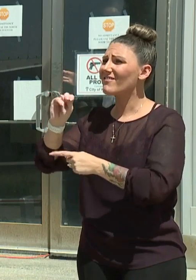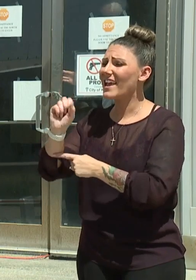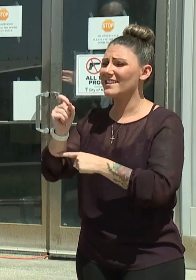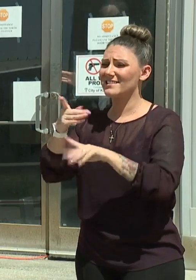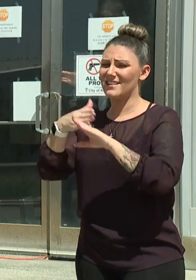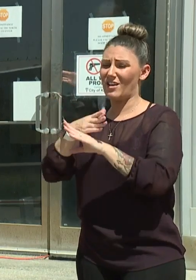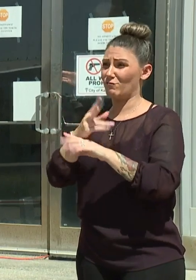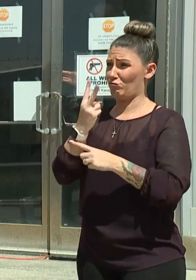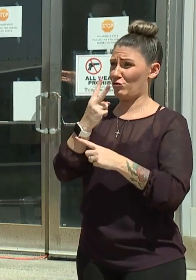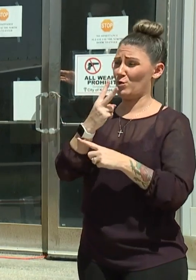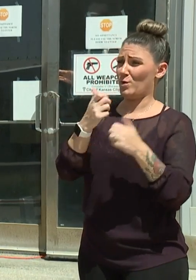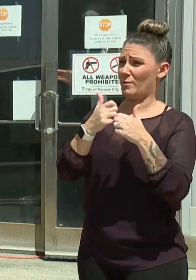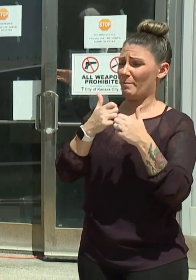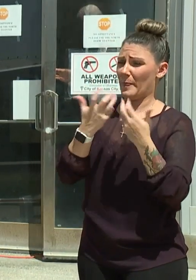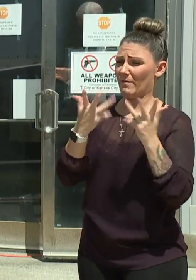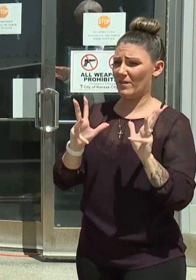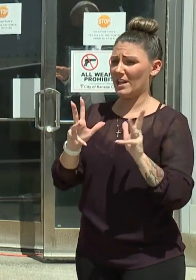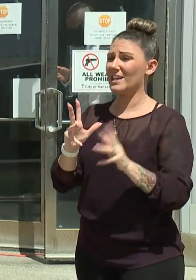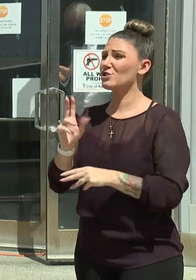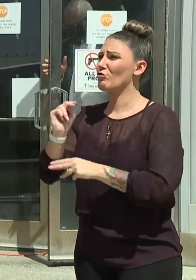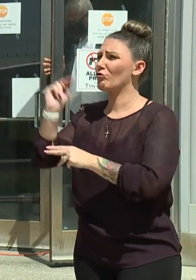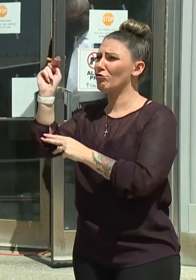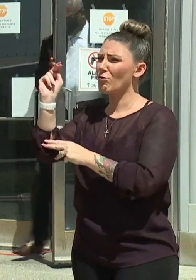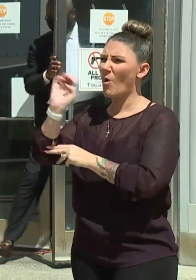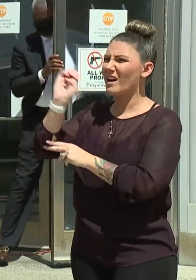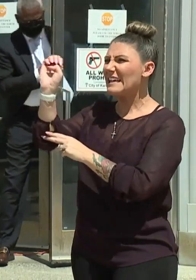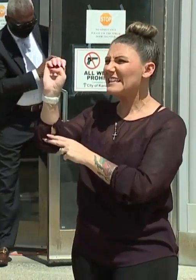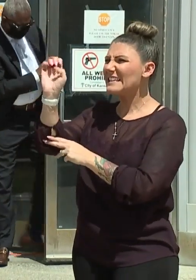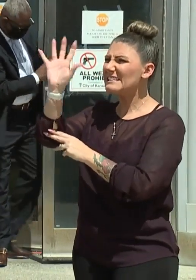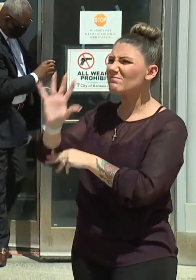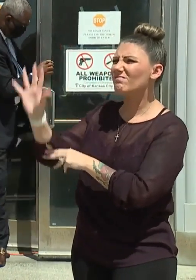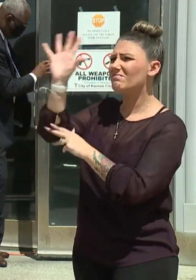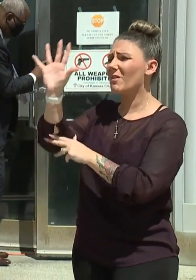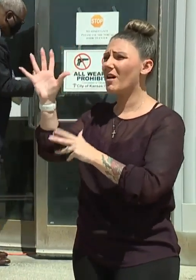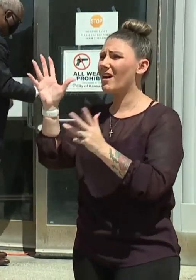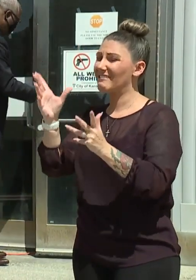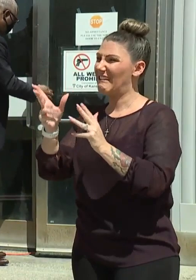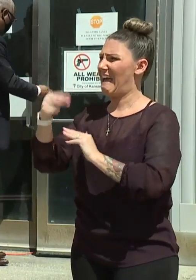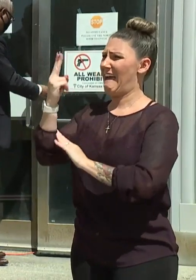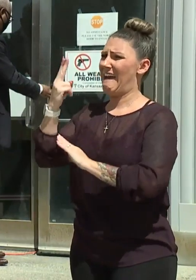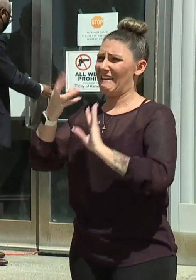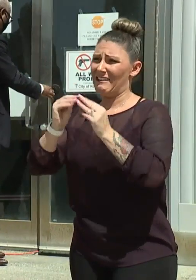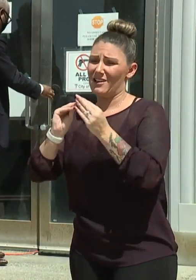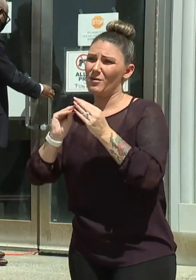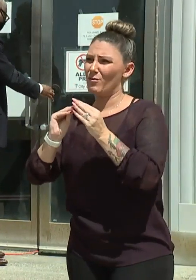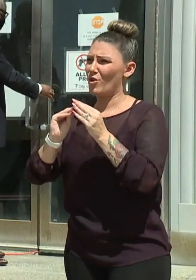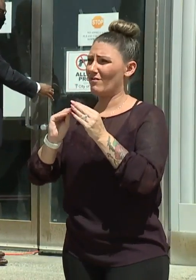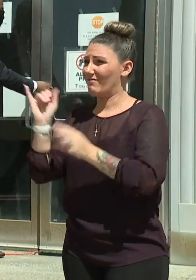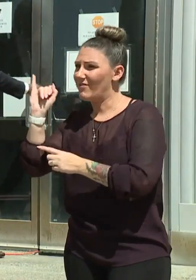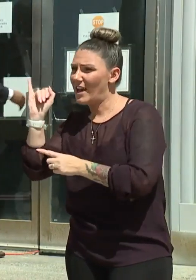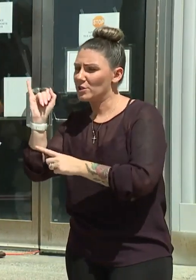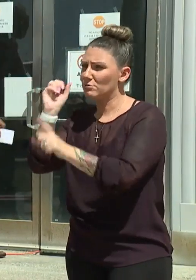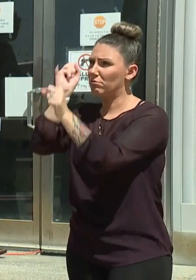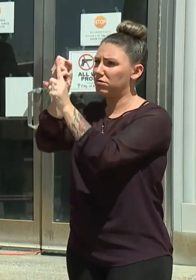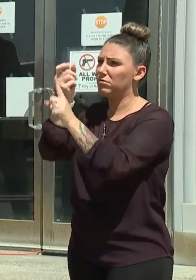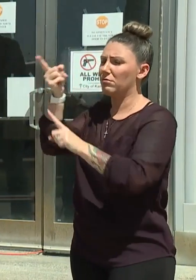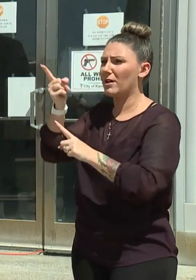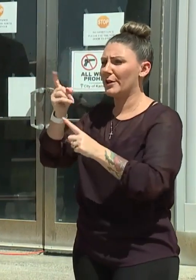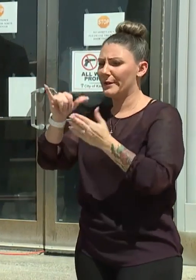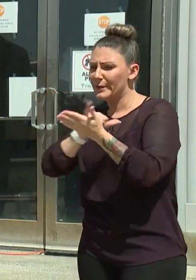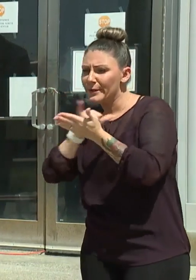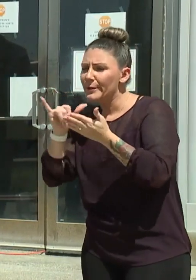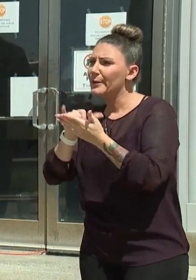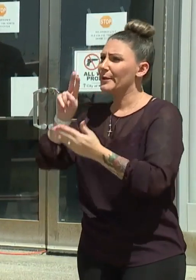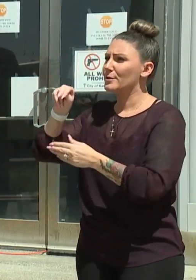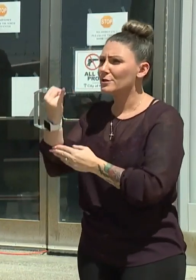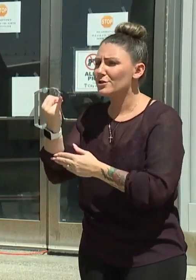in the Northeast are not, probably, given the high number of infections at one point that they had, for example, in the states of New York and New Jersey. So I don't think you'll be seeing